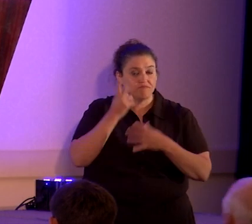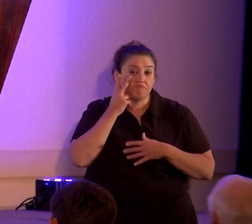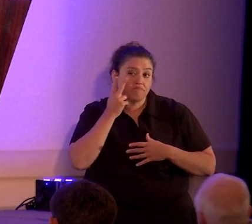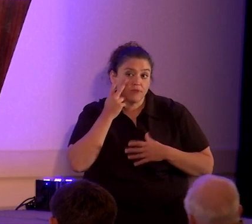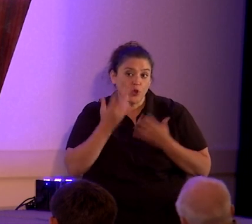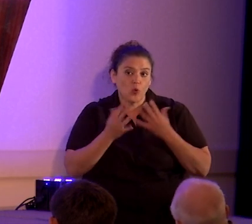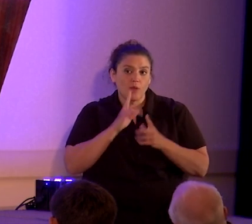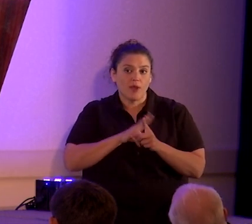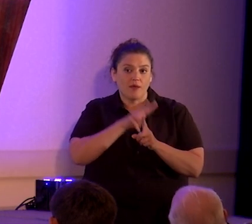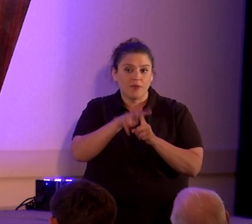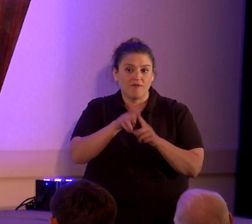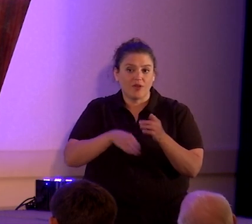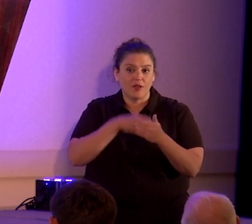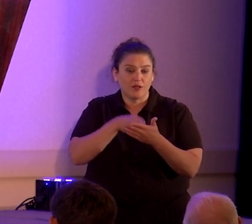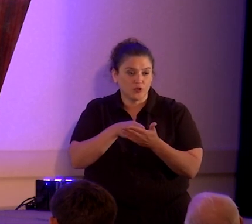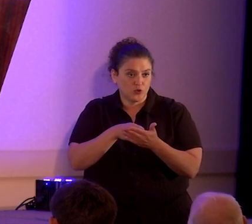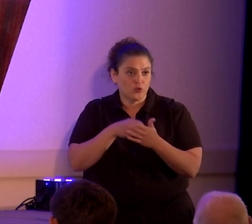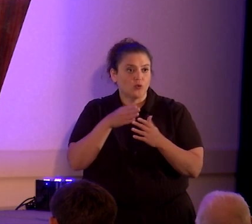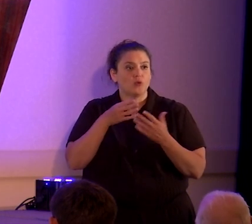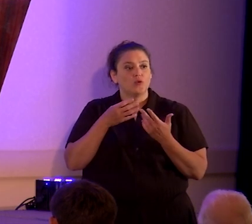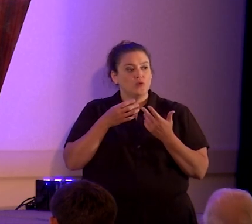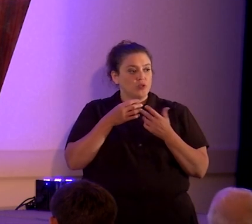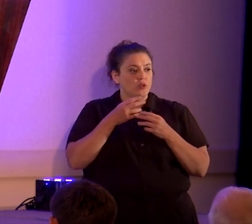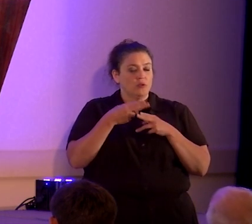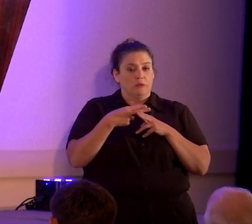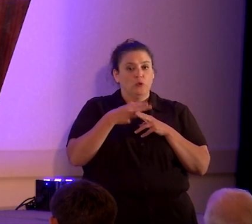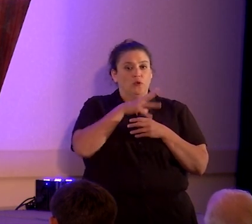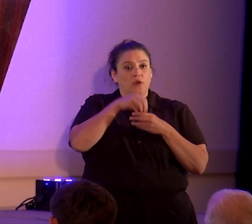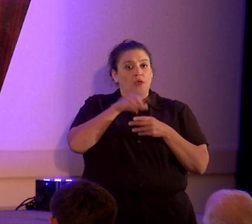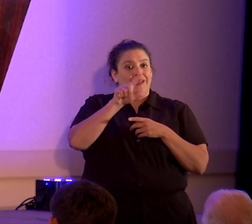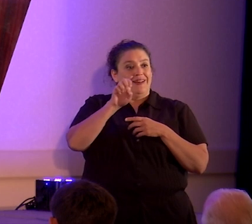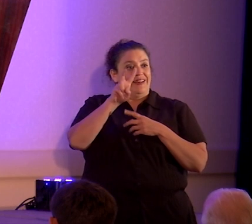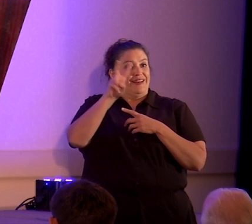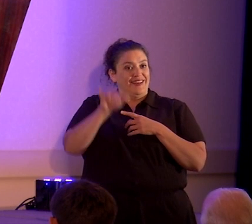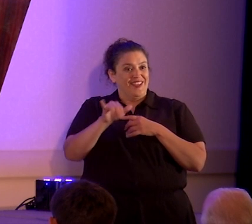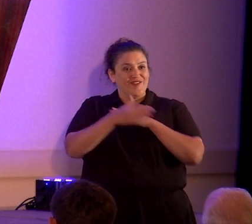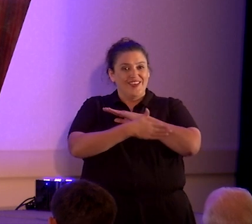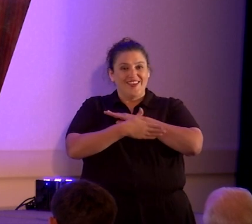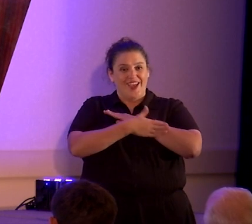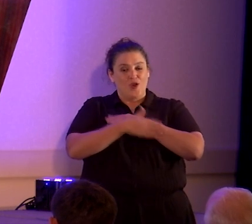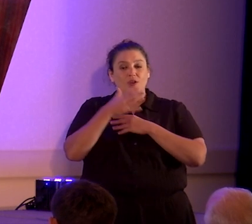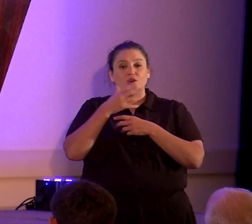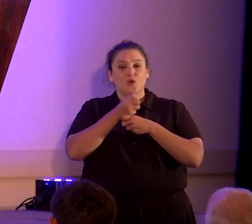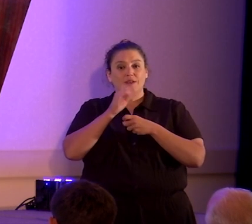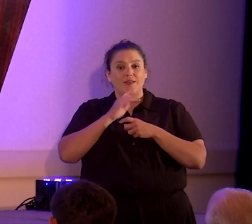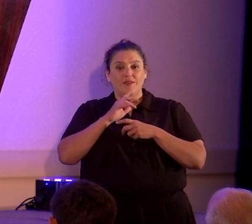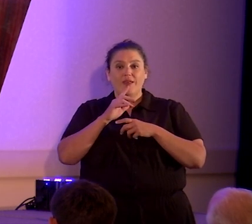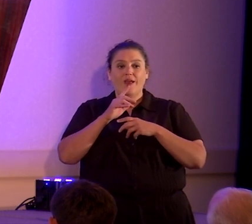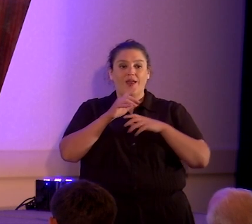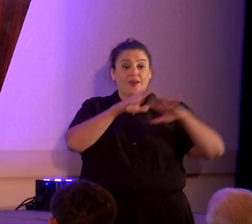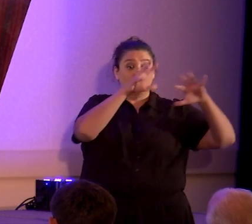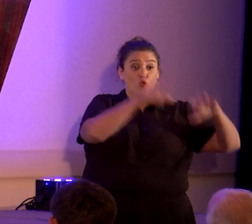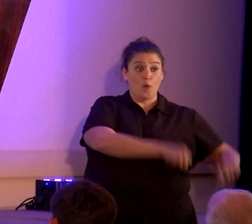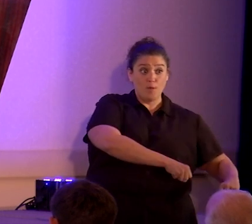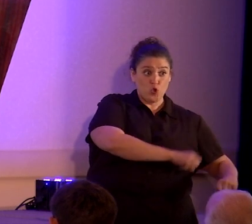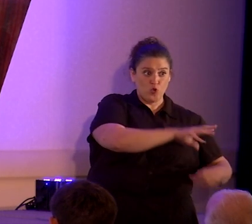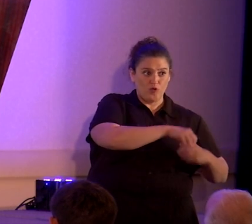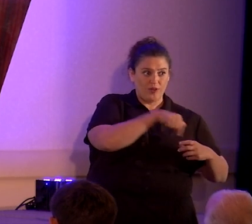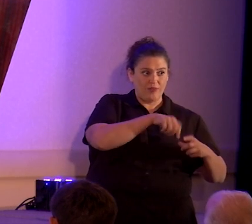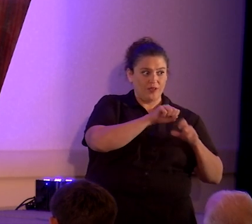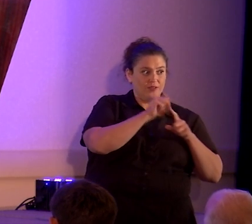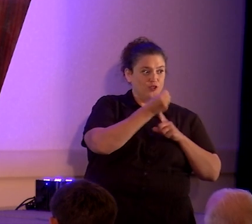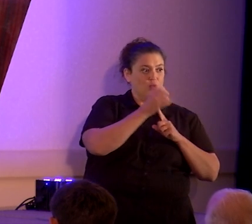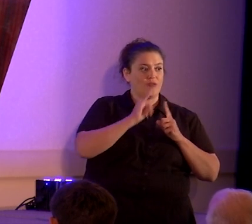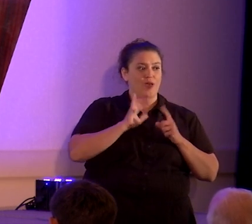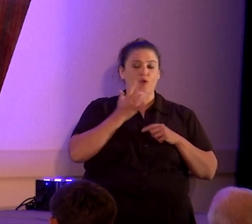may be filing suit before too long in Levy County to get that monument removed in this case will